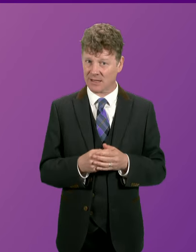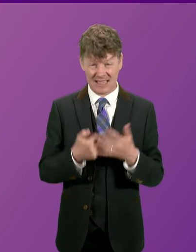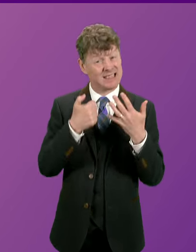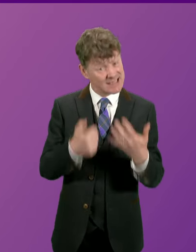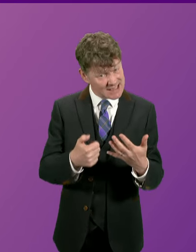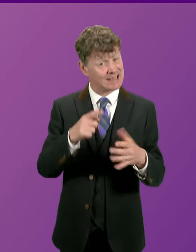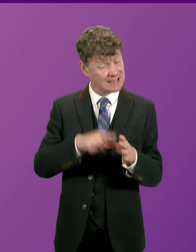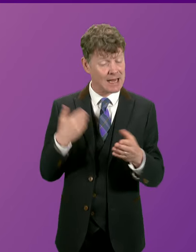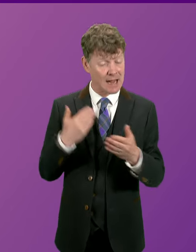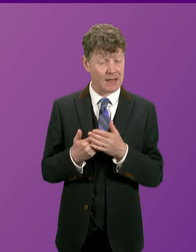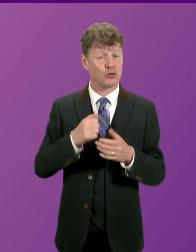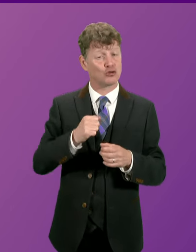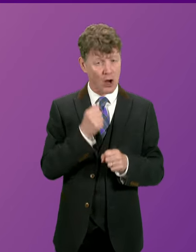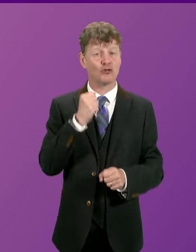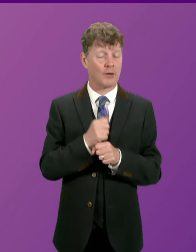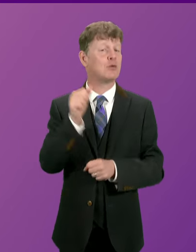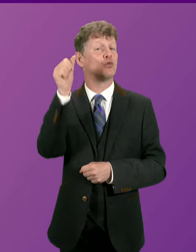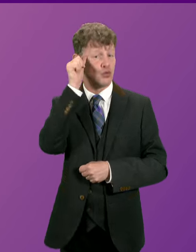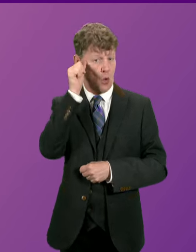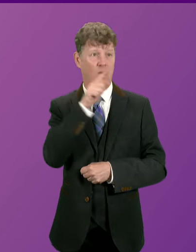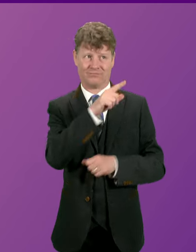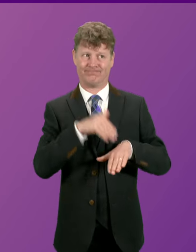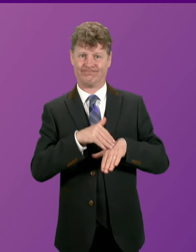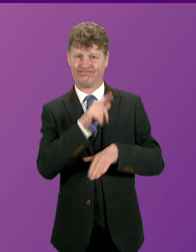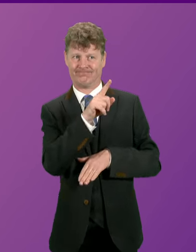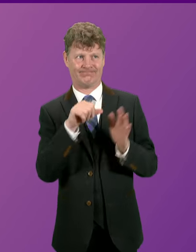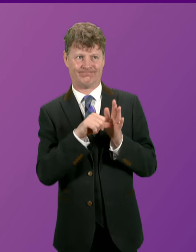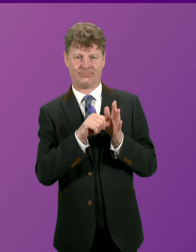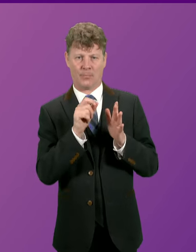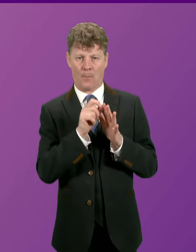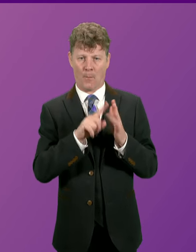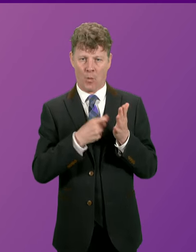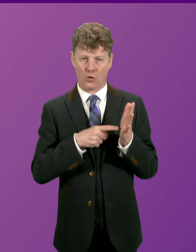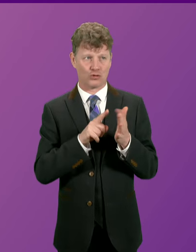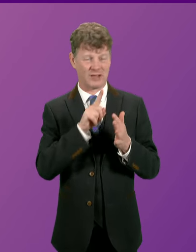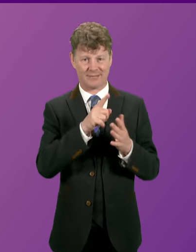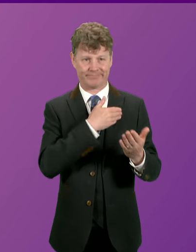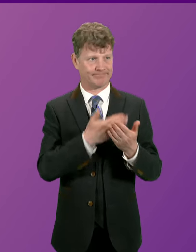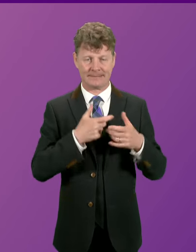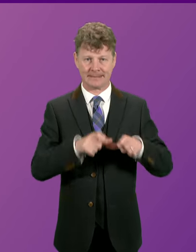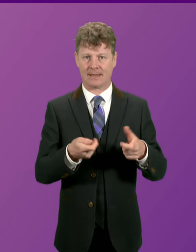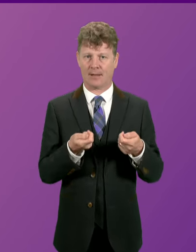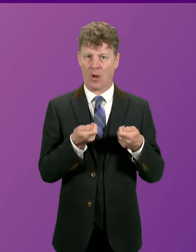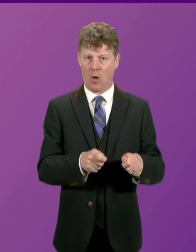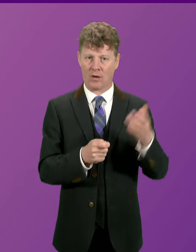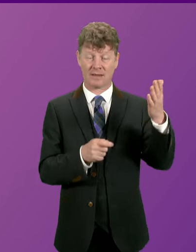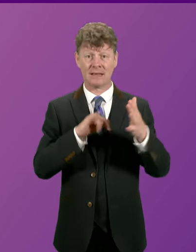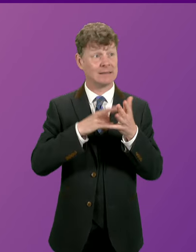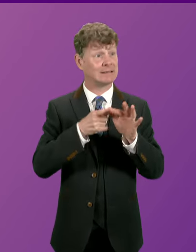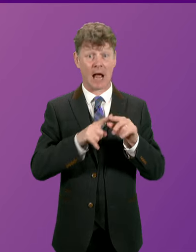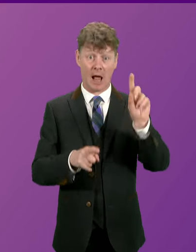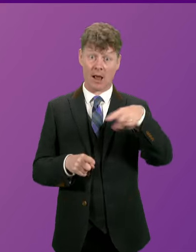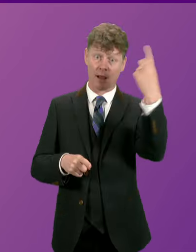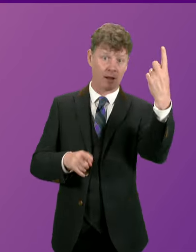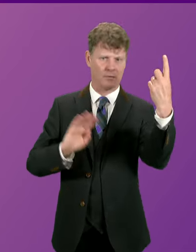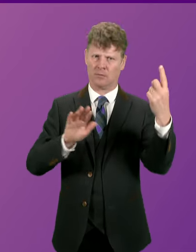the government has known about the Ritchie report. Six years and the doors were still locked. And Sky isn't alone in the hollowing out of